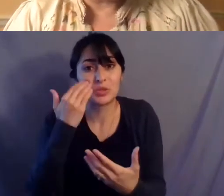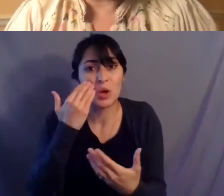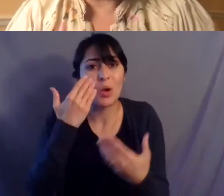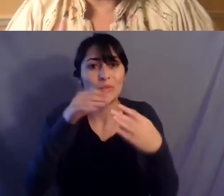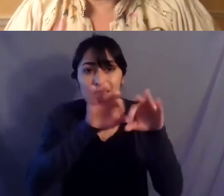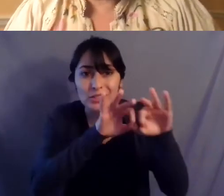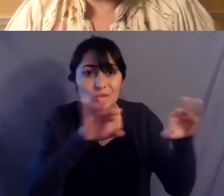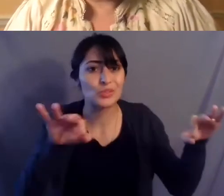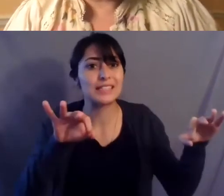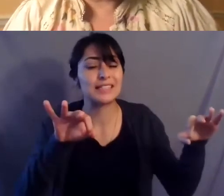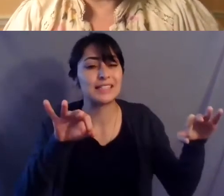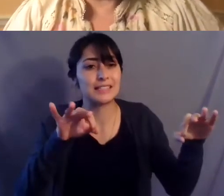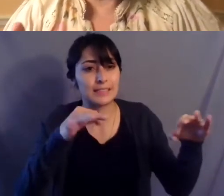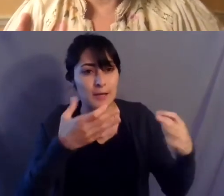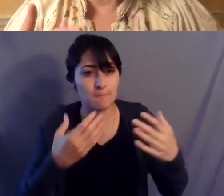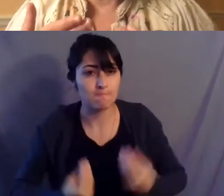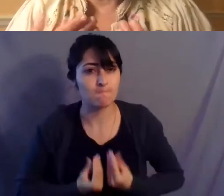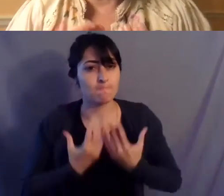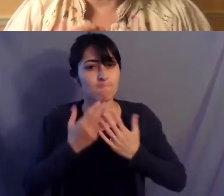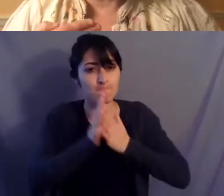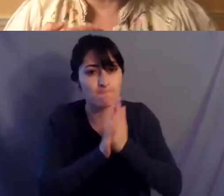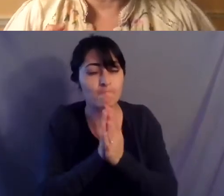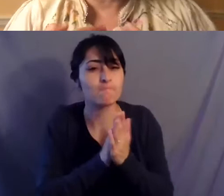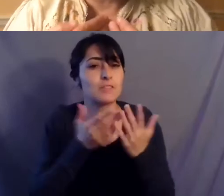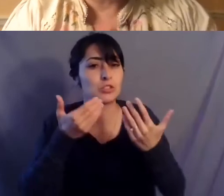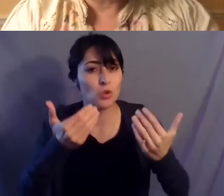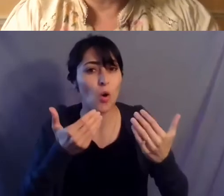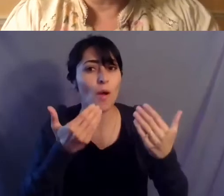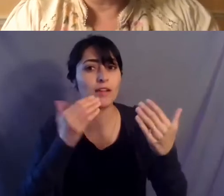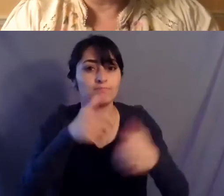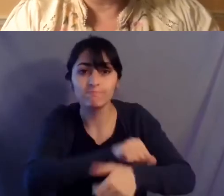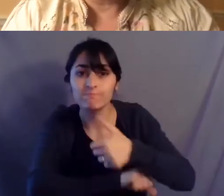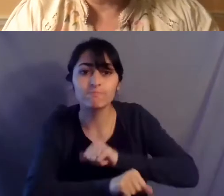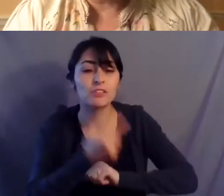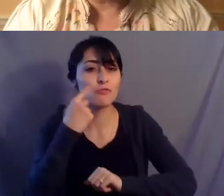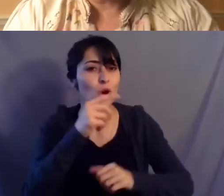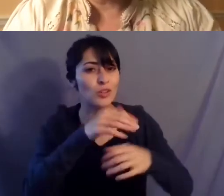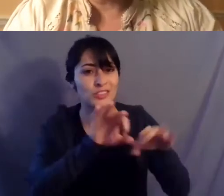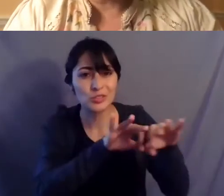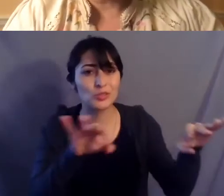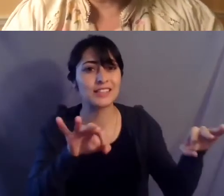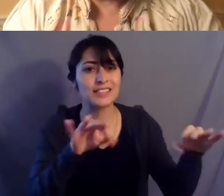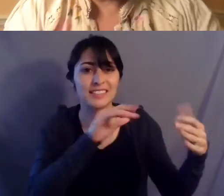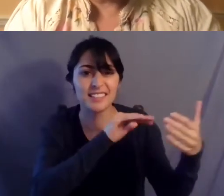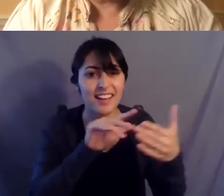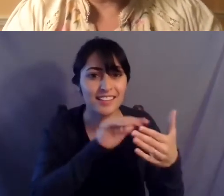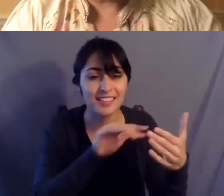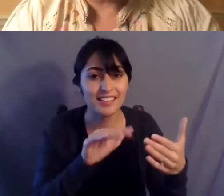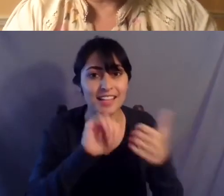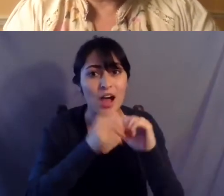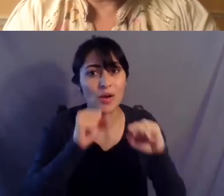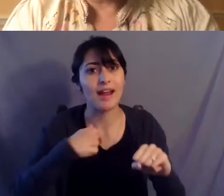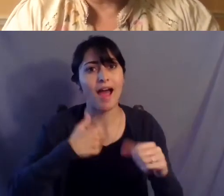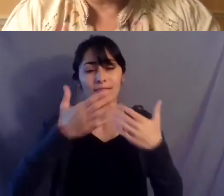um came from was to say let's see how i can go forward